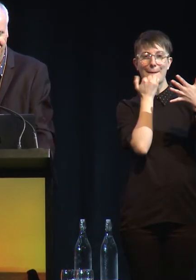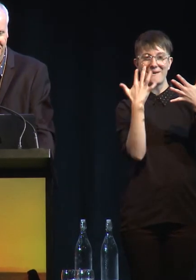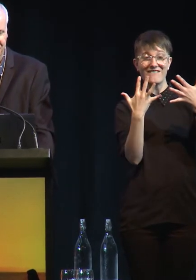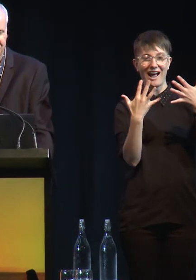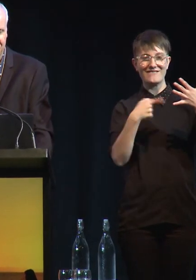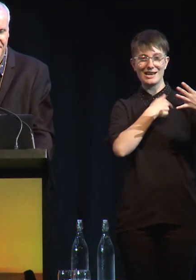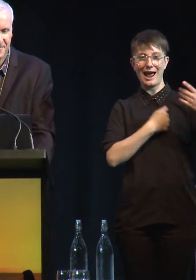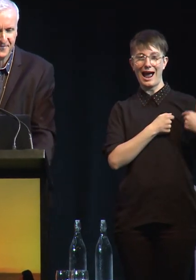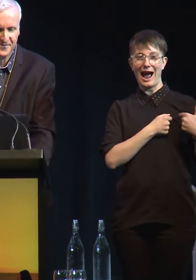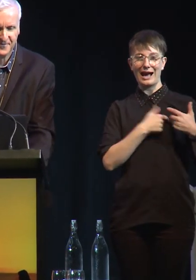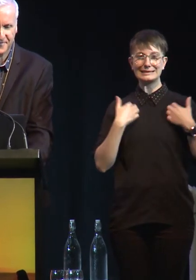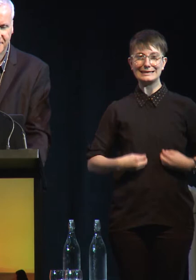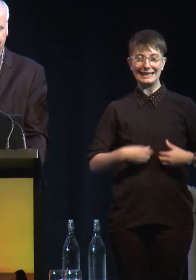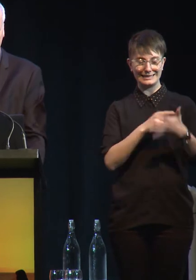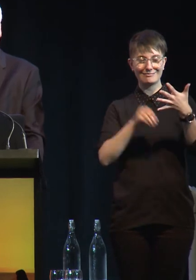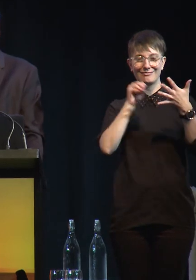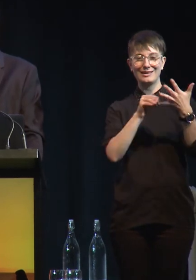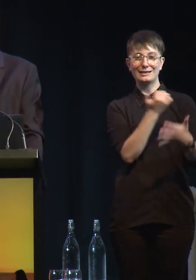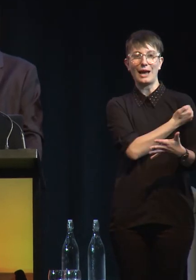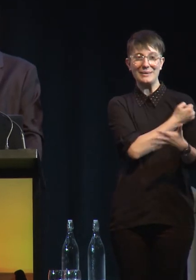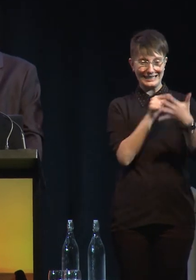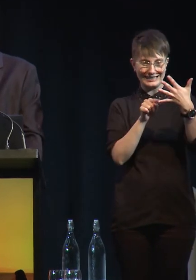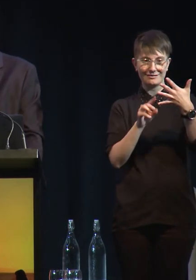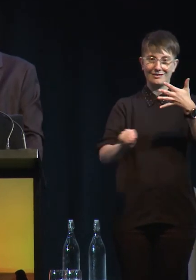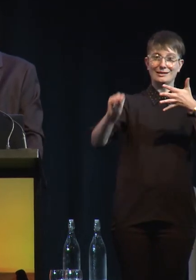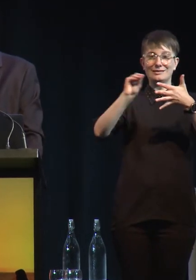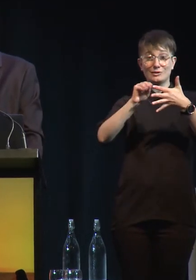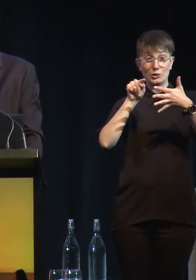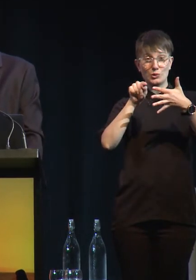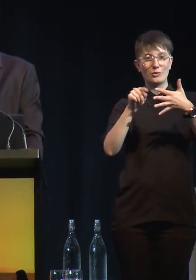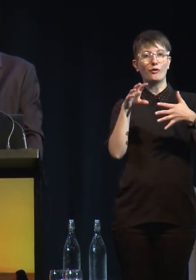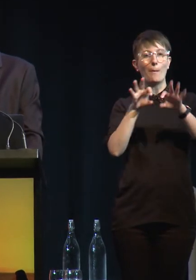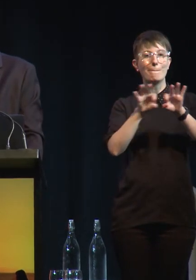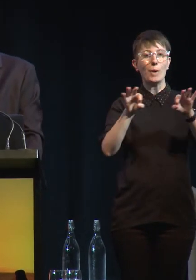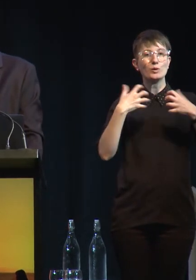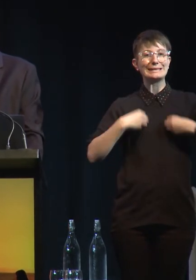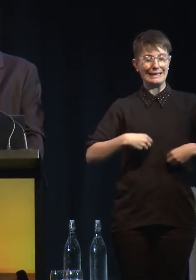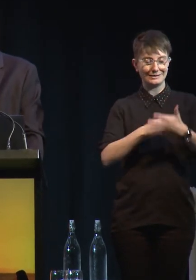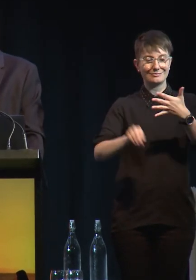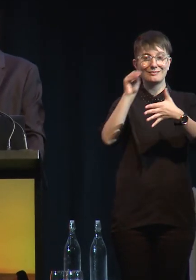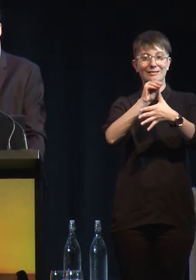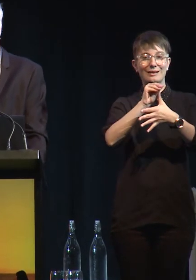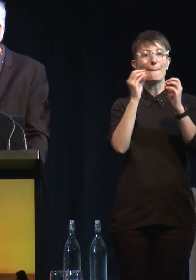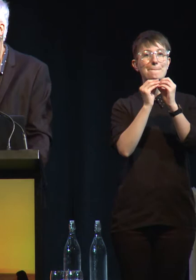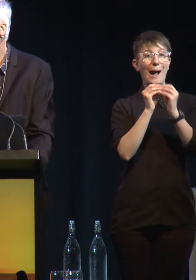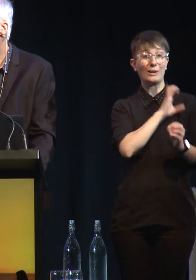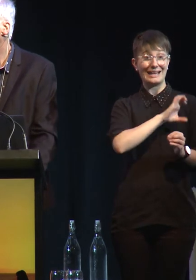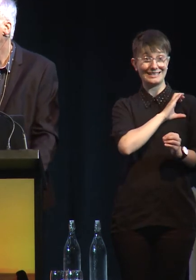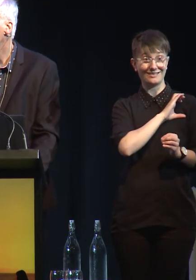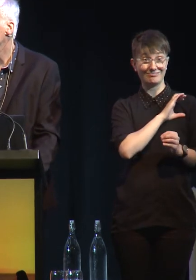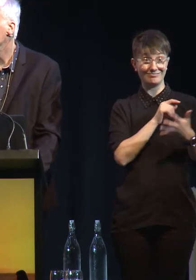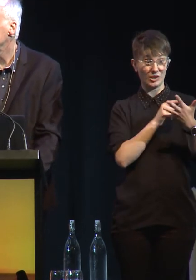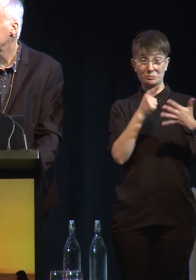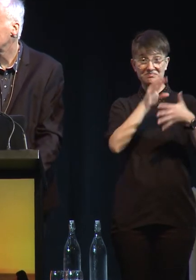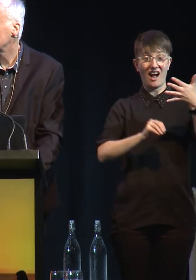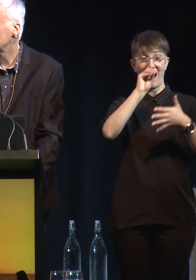number two in osteoporosis, and number one in bowel cancer. Every day, eight people are diagnosed